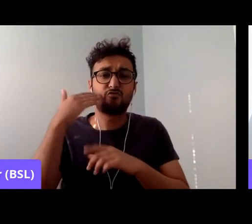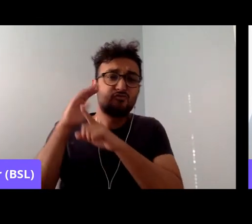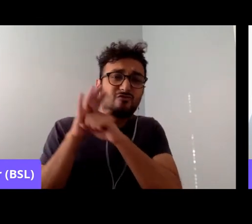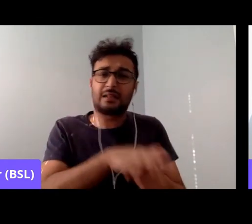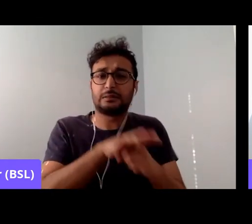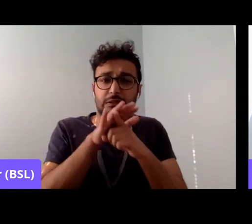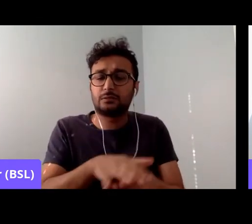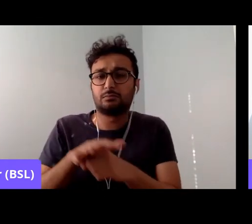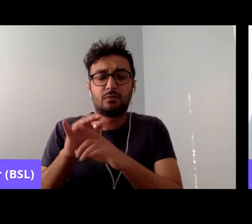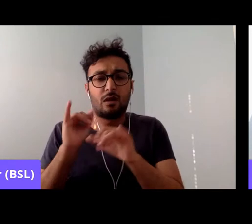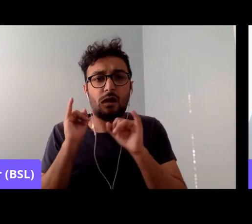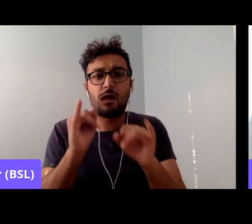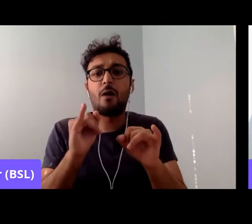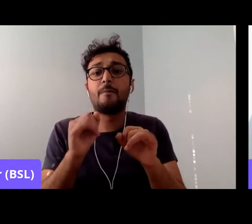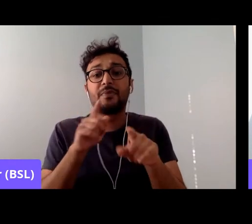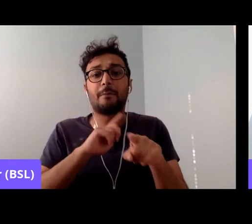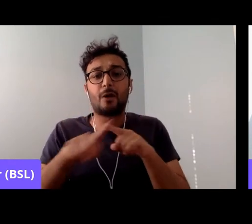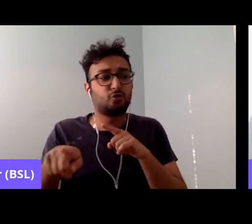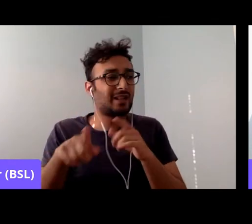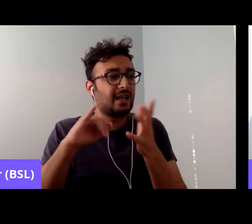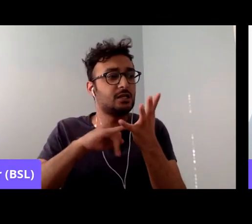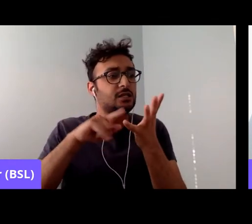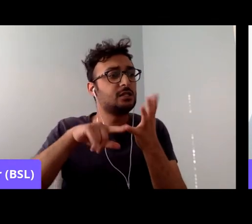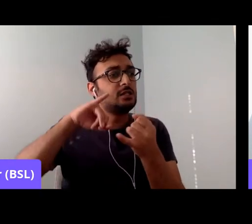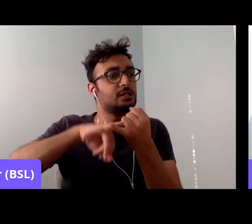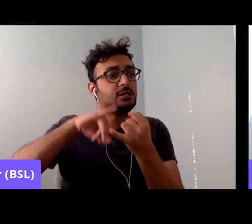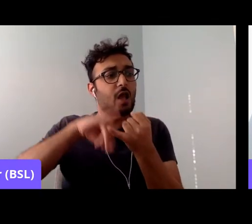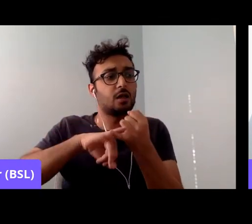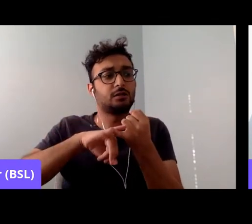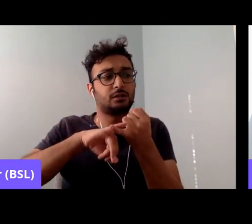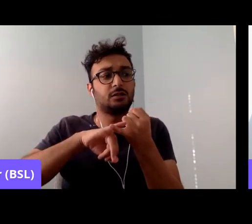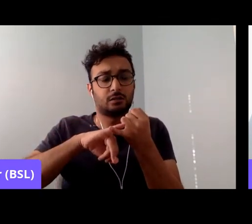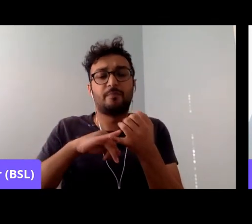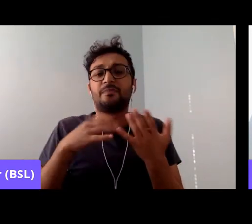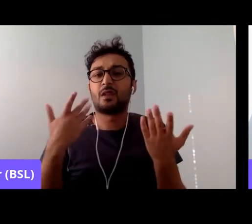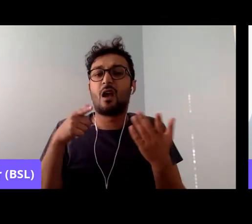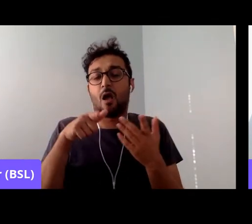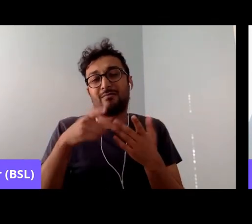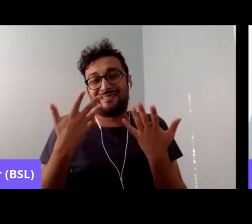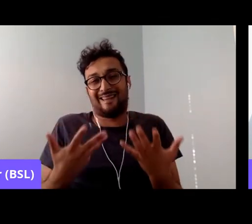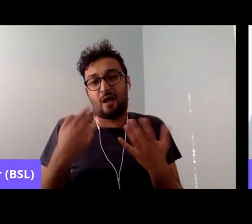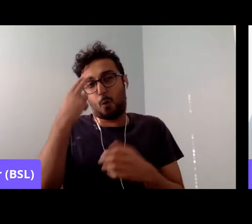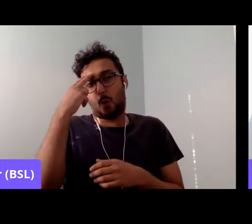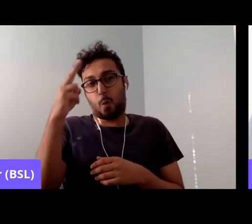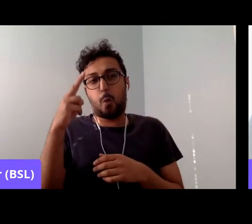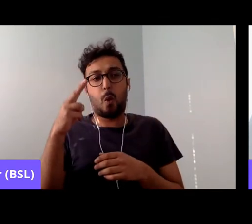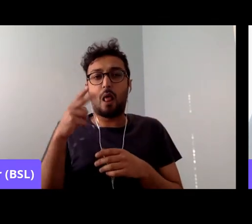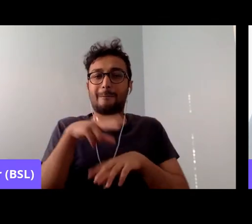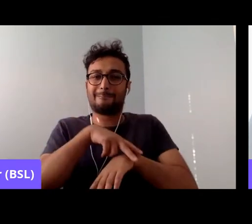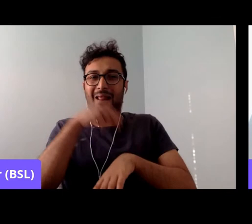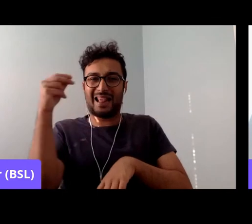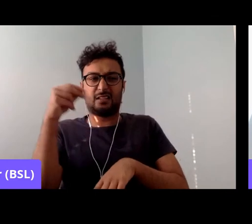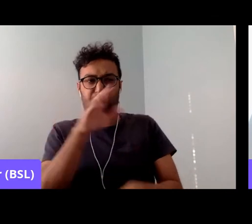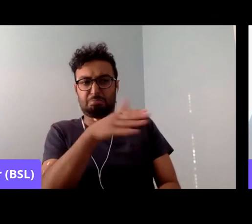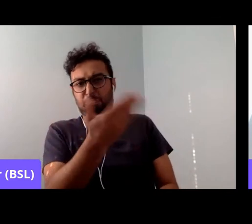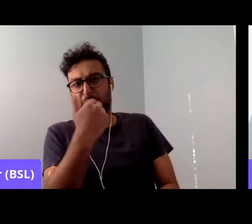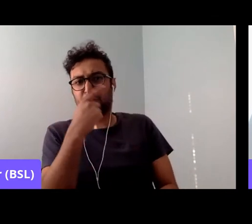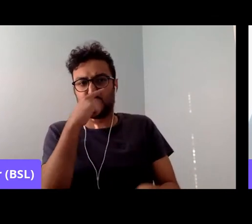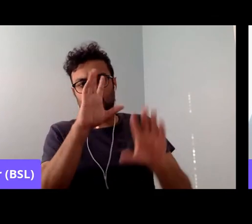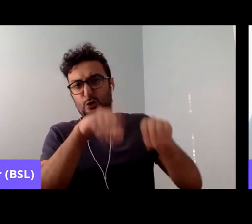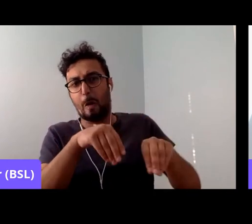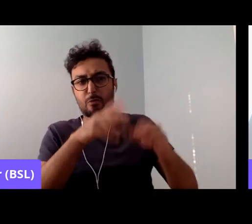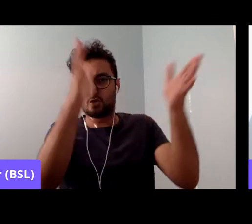was how they described what we call stop and search today. So there was a lack of representation,